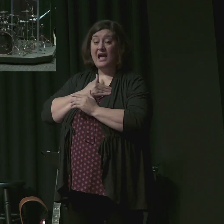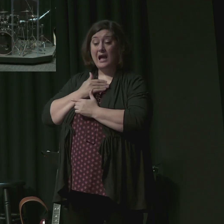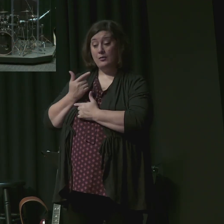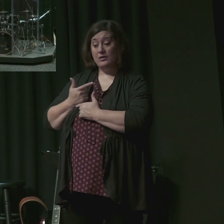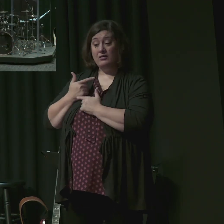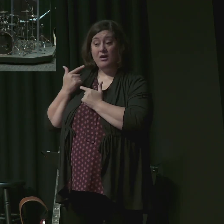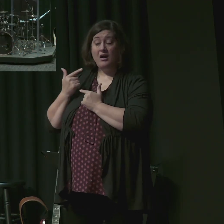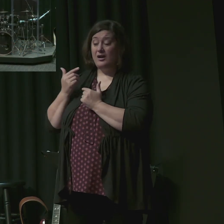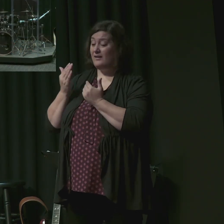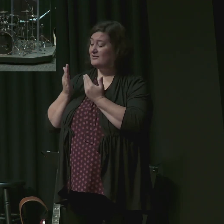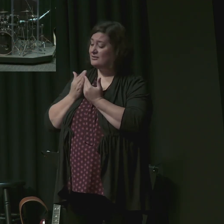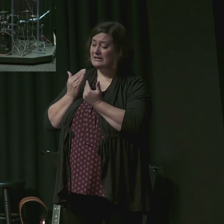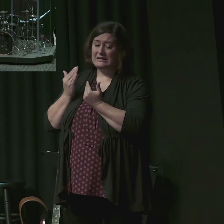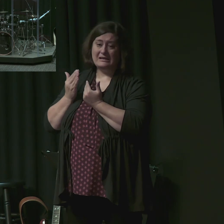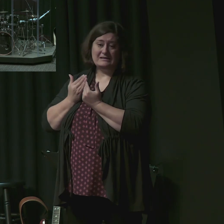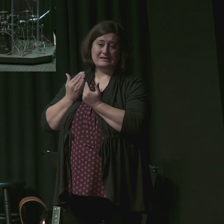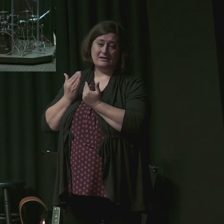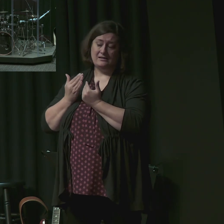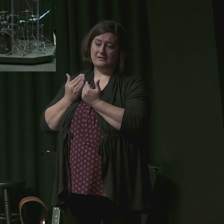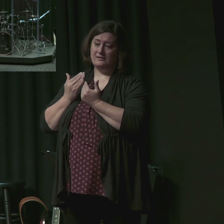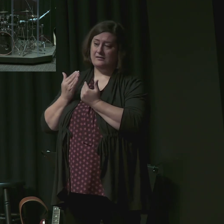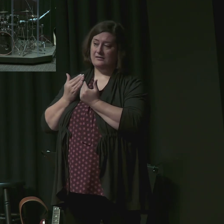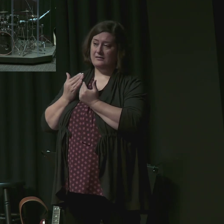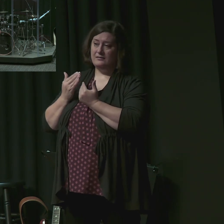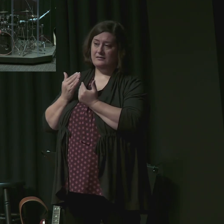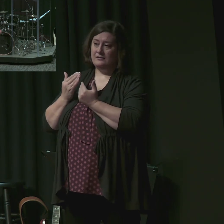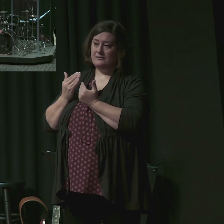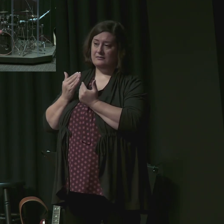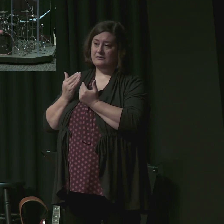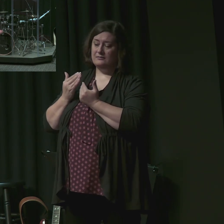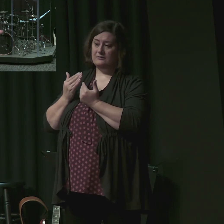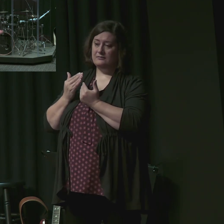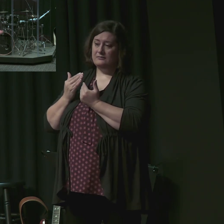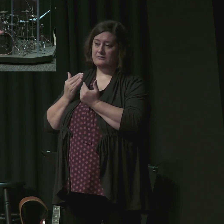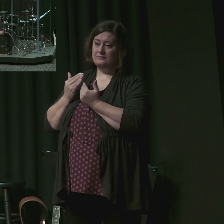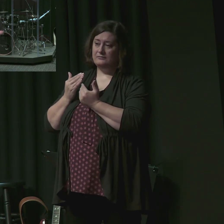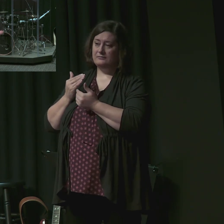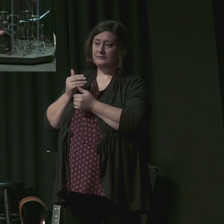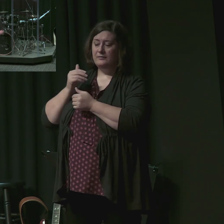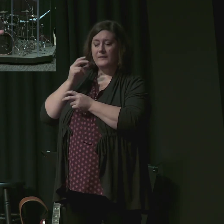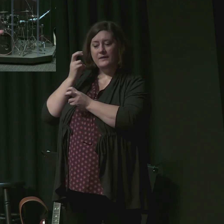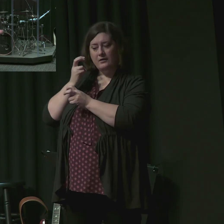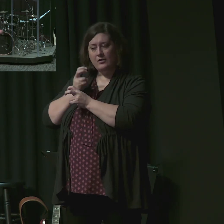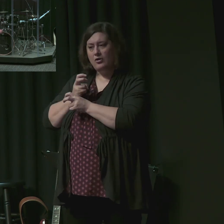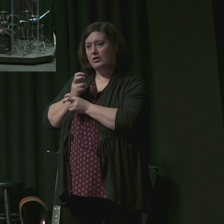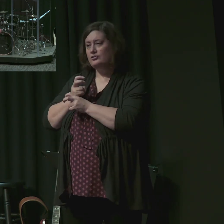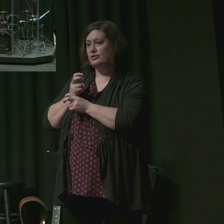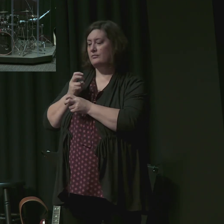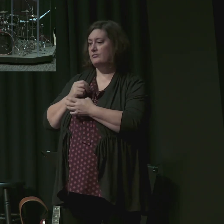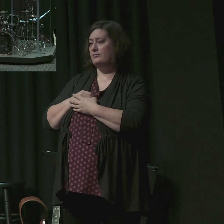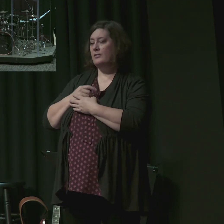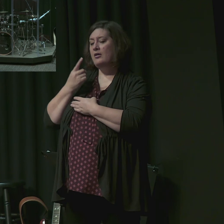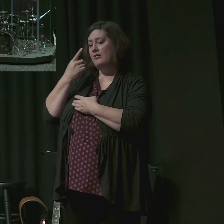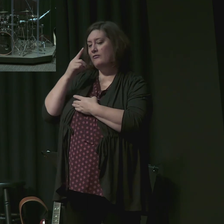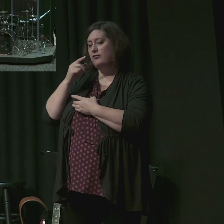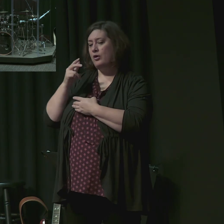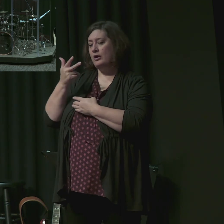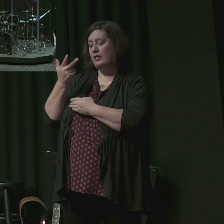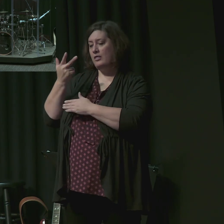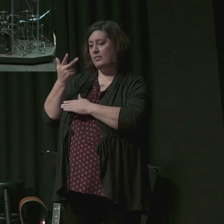Our lives and our ministries are so easy. Where is the enduring hardship? Well answer 3 a